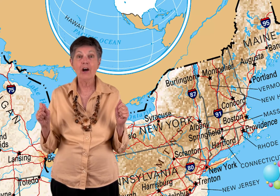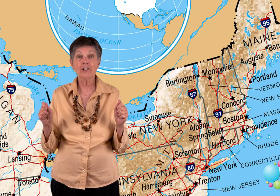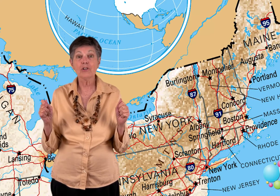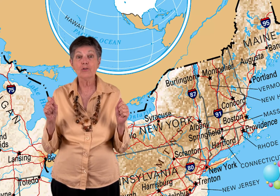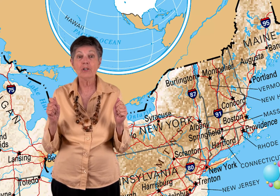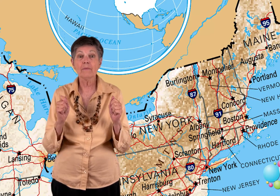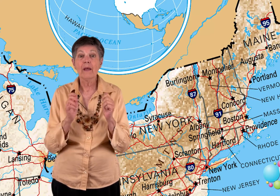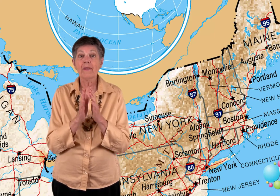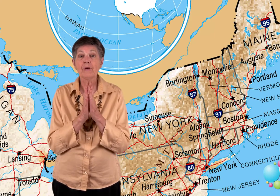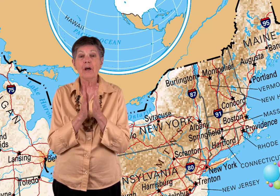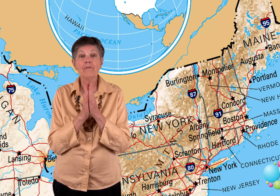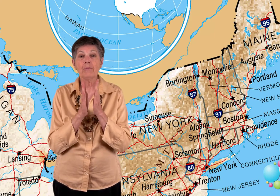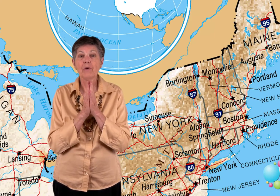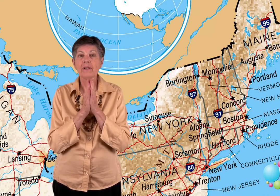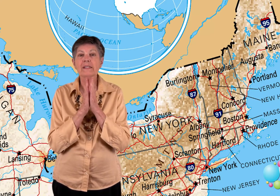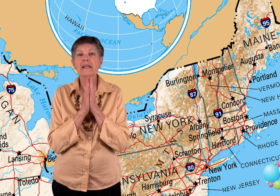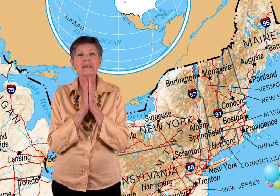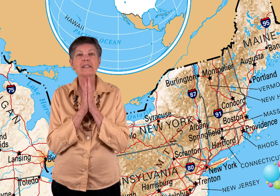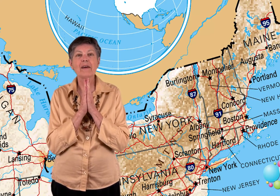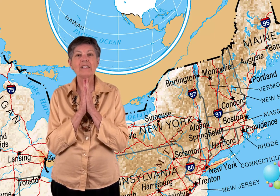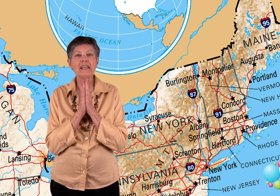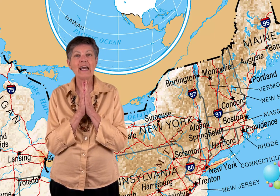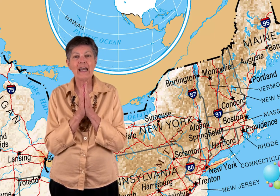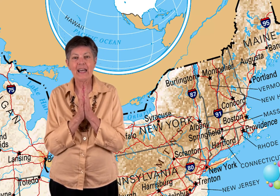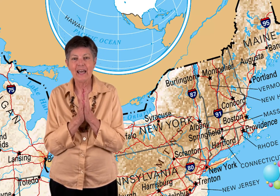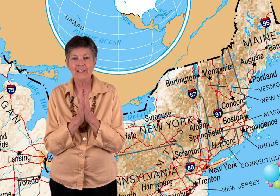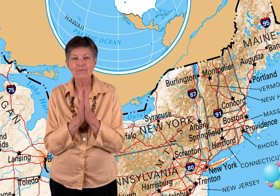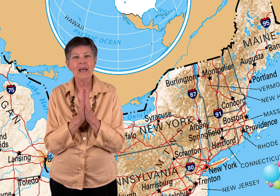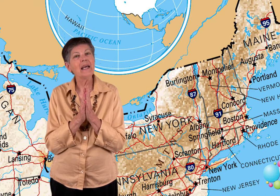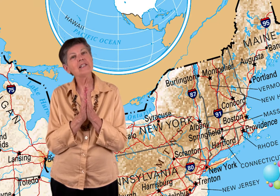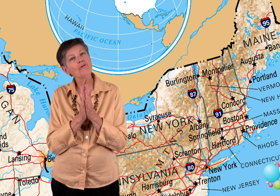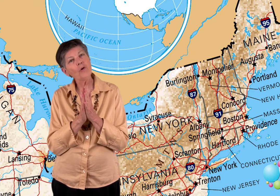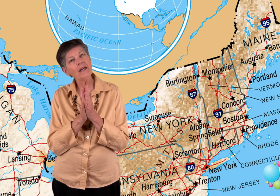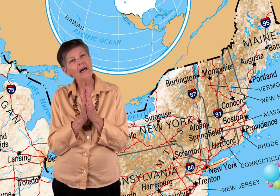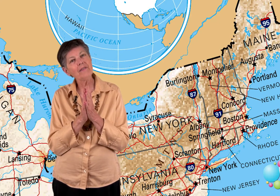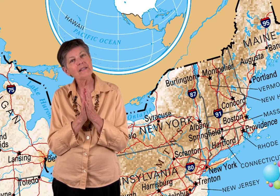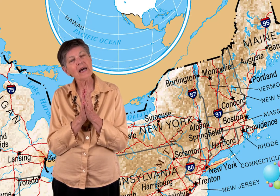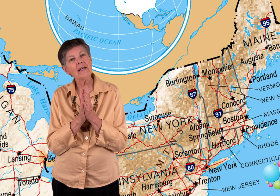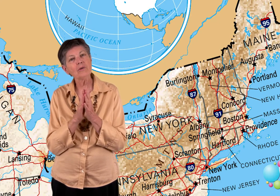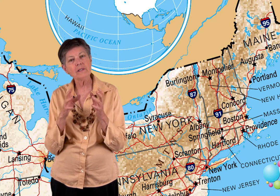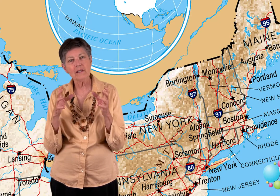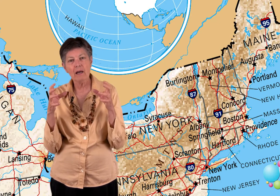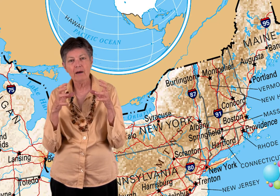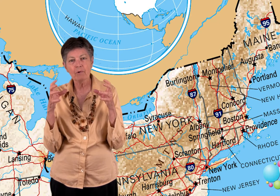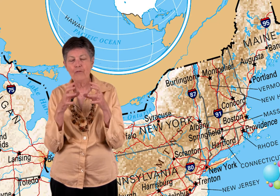Constitution, that was on February 6th in 1788. It's the 49th in size, so it's a, or